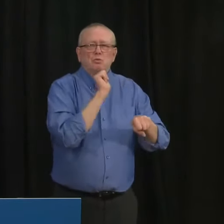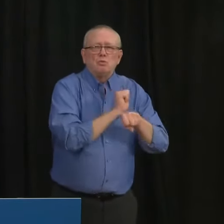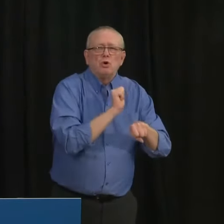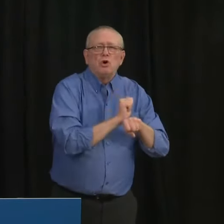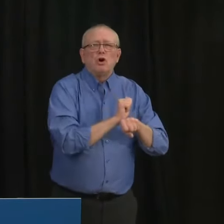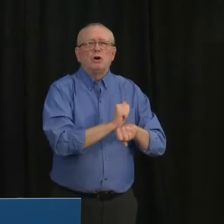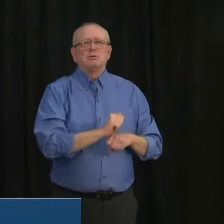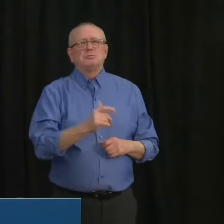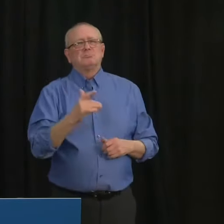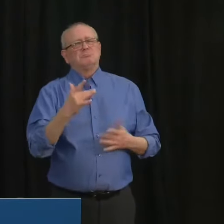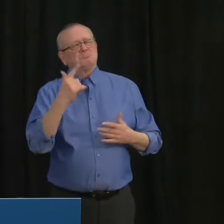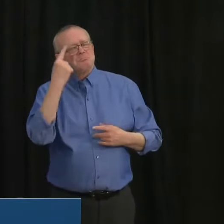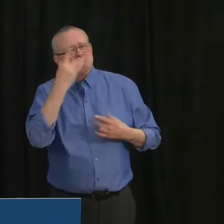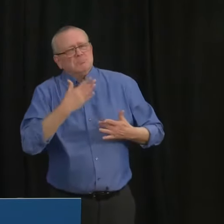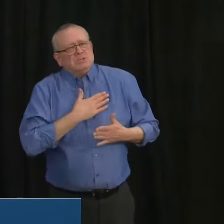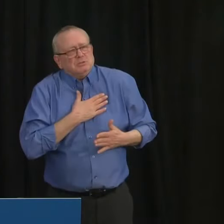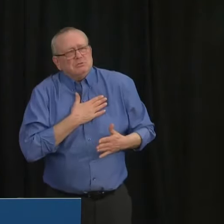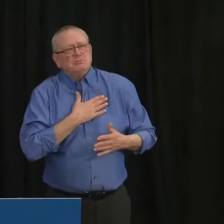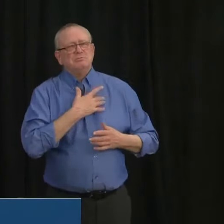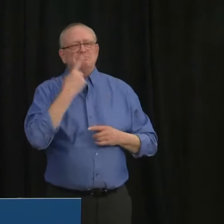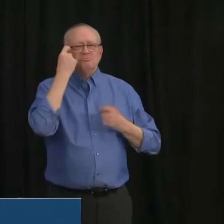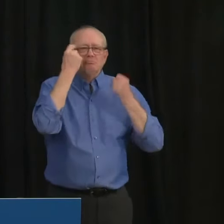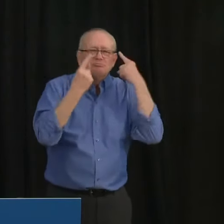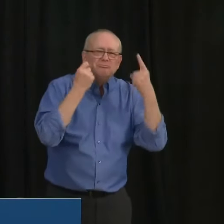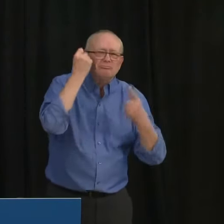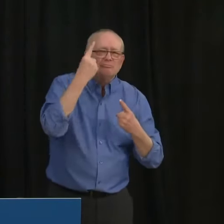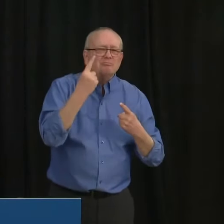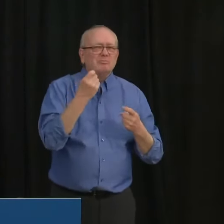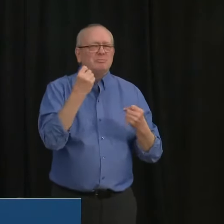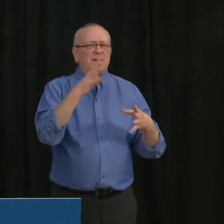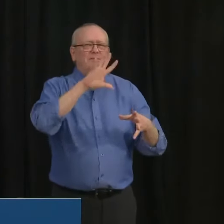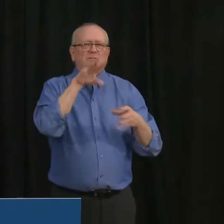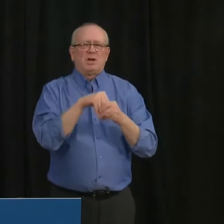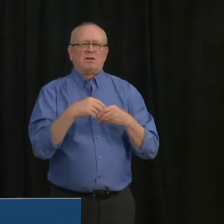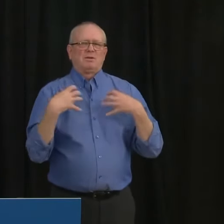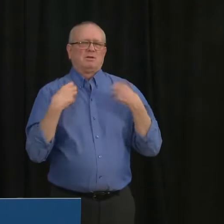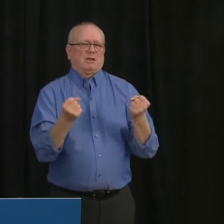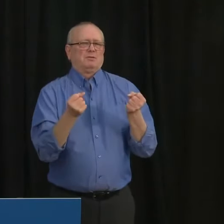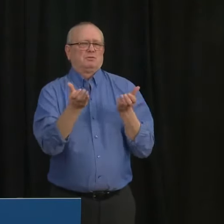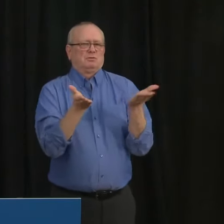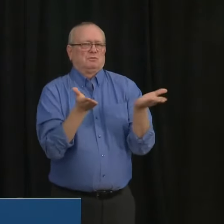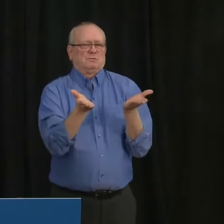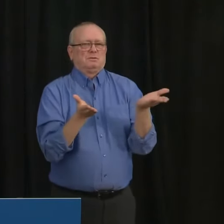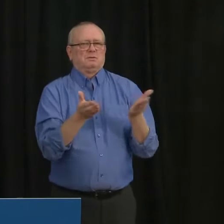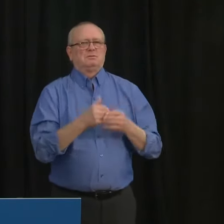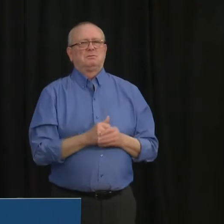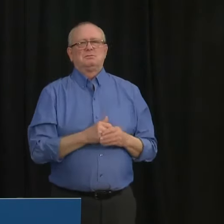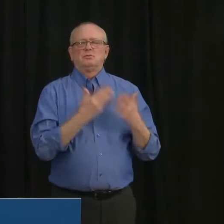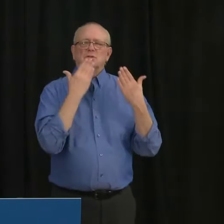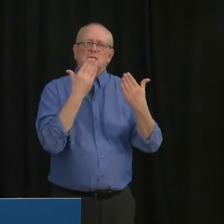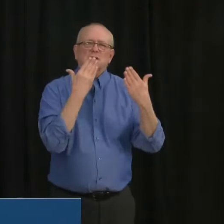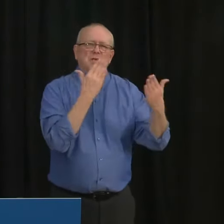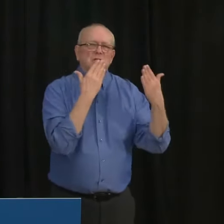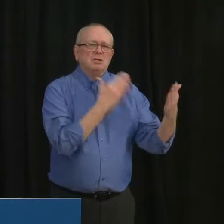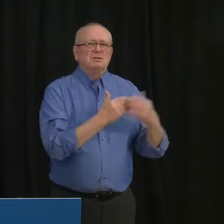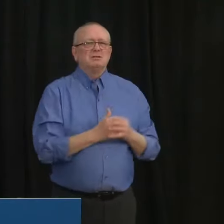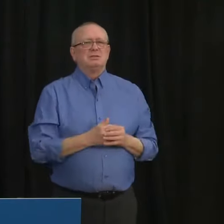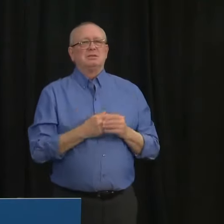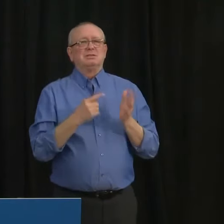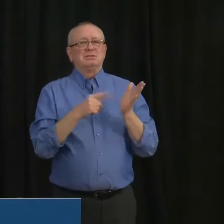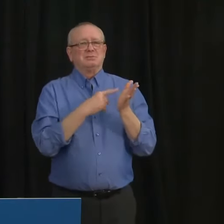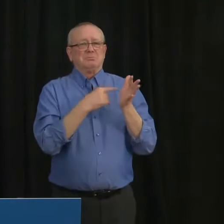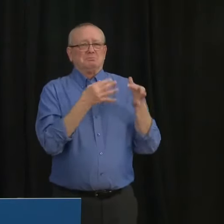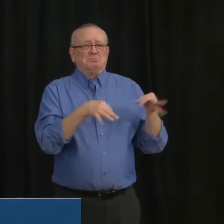rather thousands of medical staff across the province for things that they have been doing large and small. As Dr